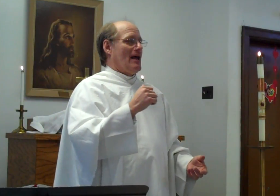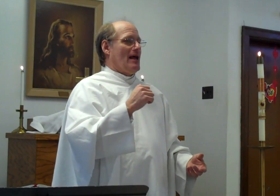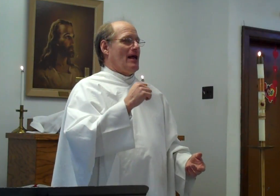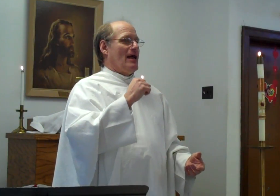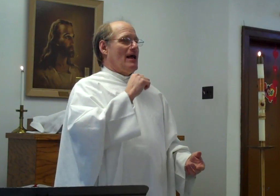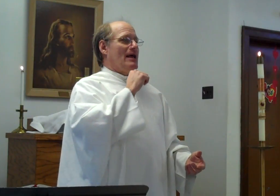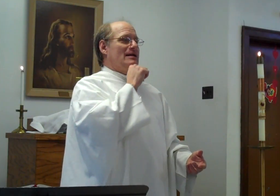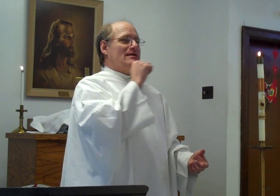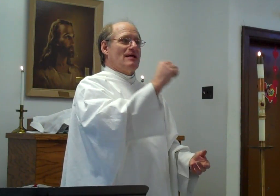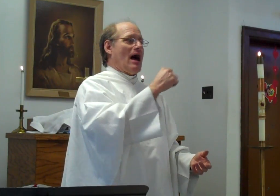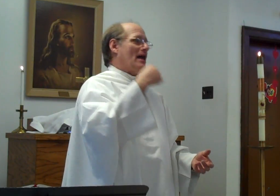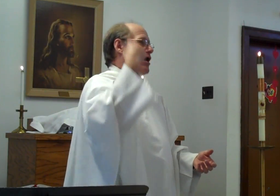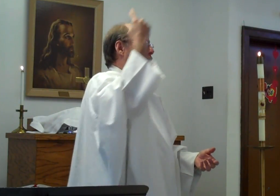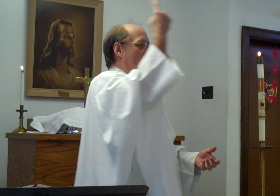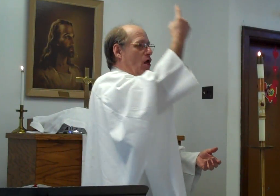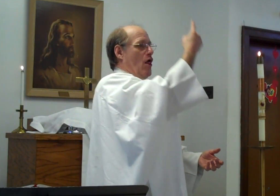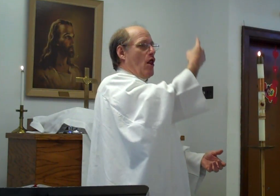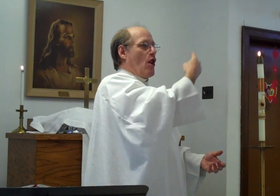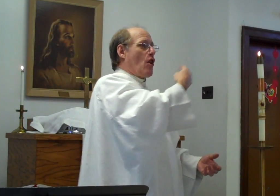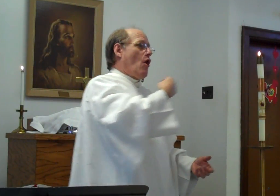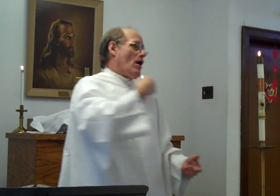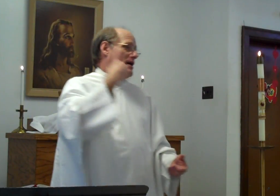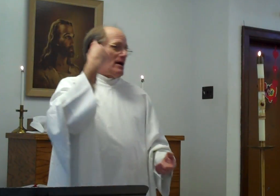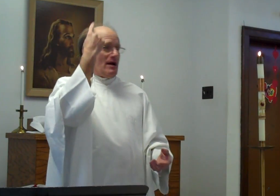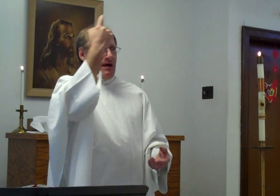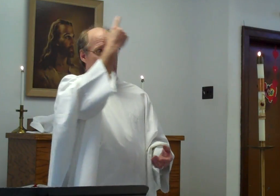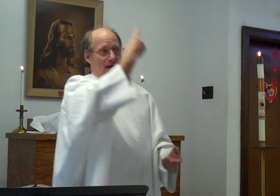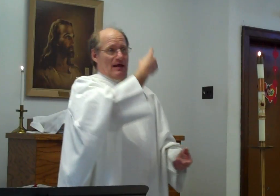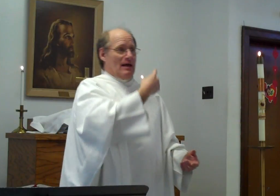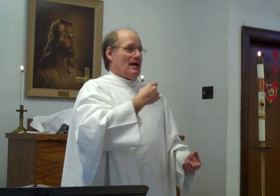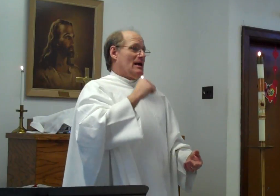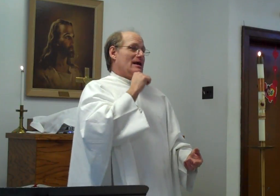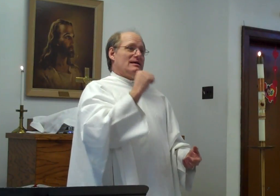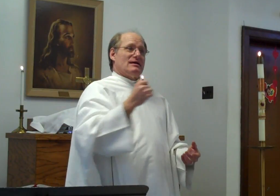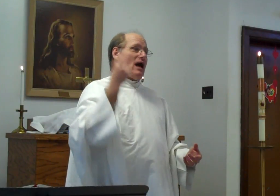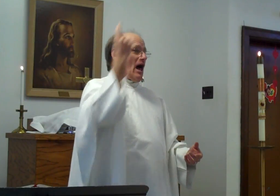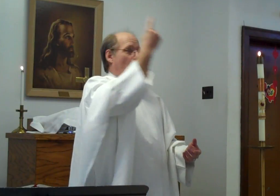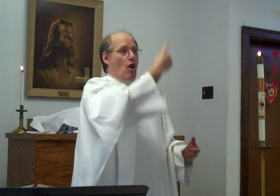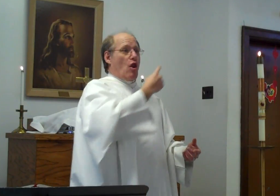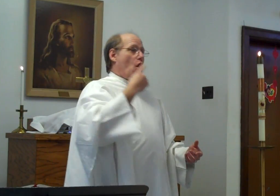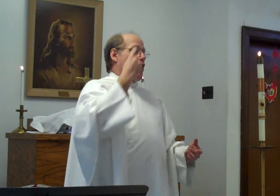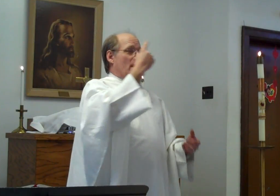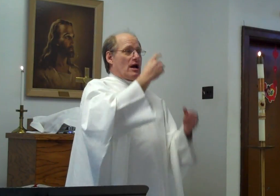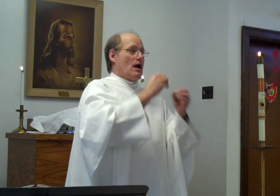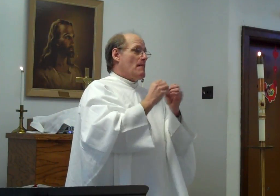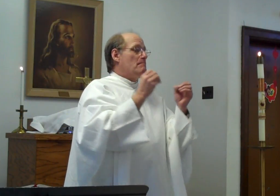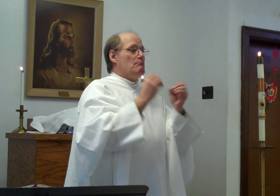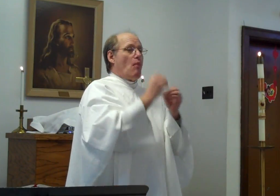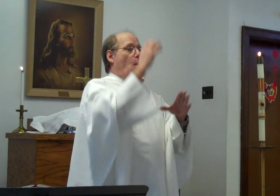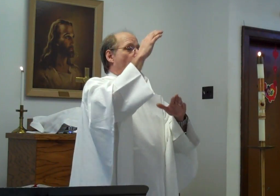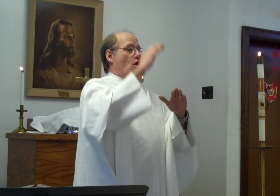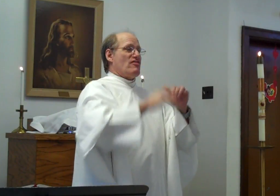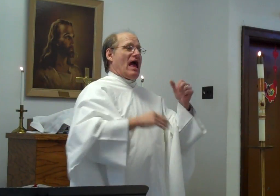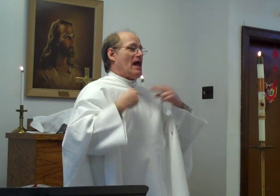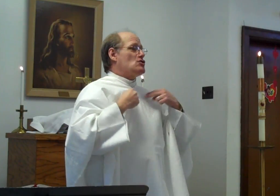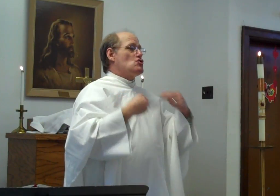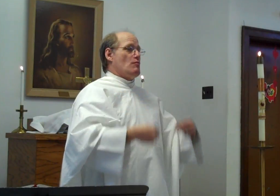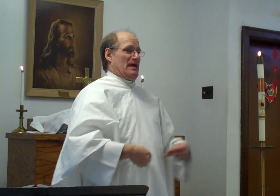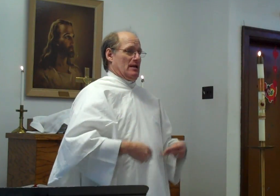He did not look. He did not look more than human.